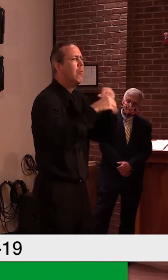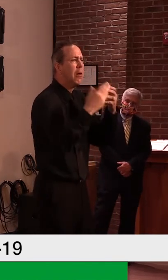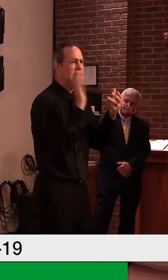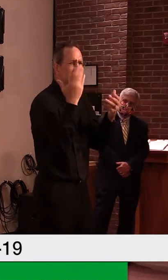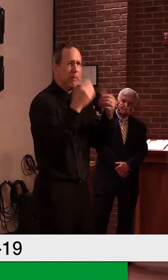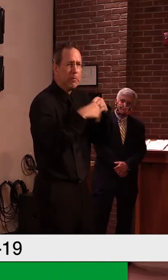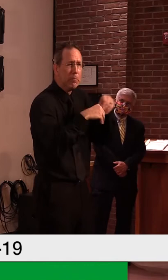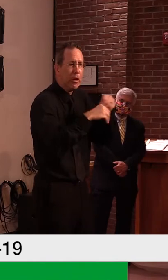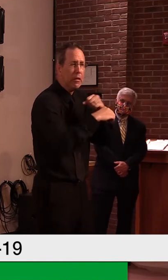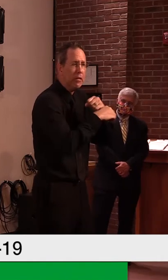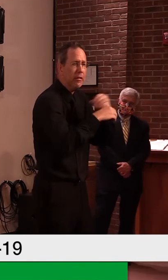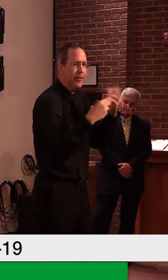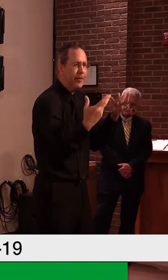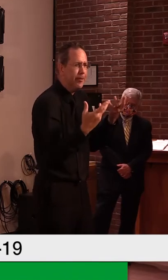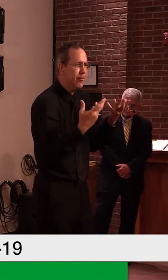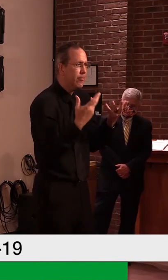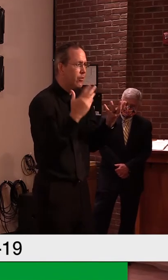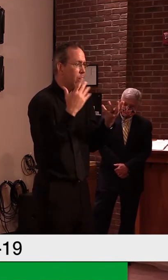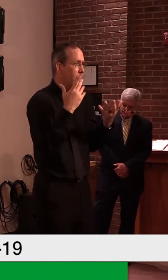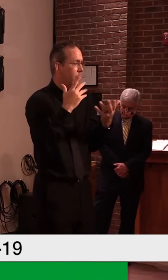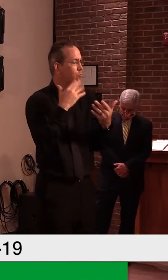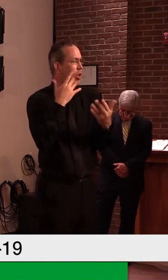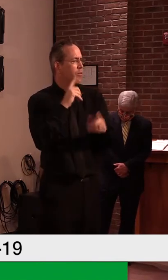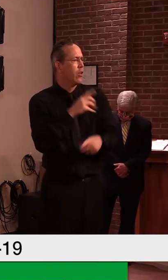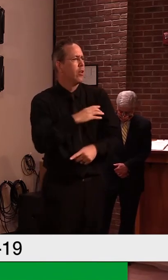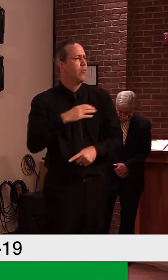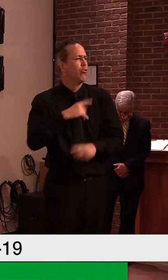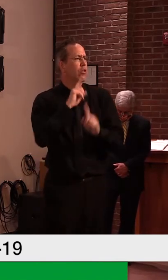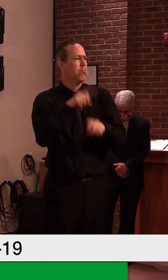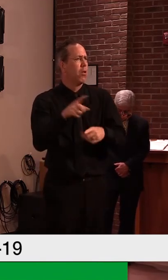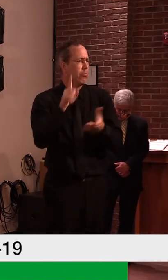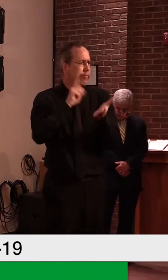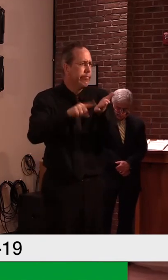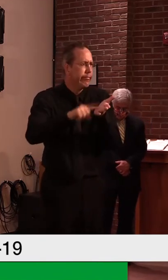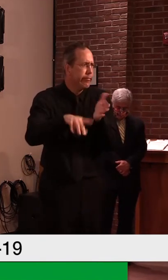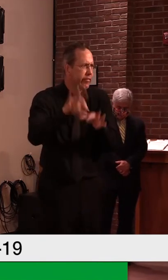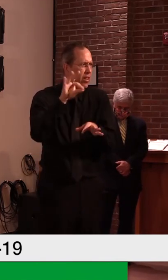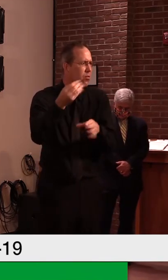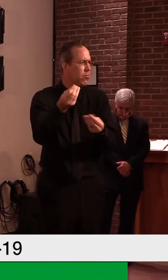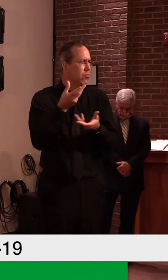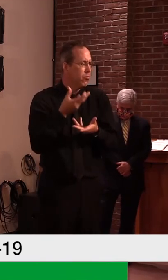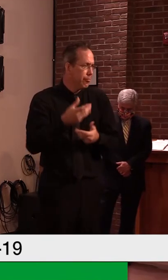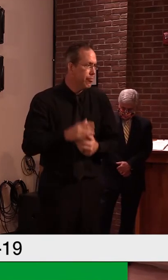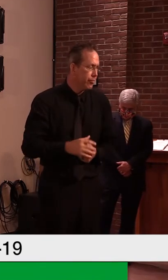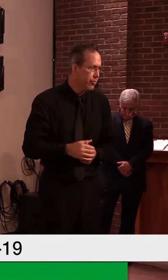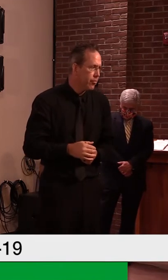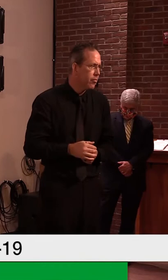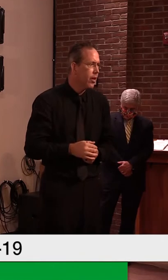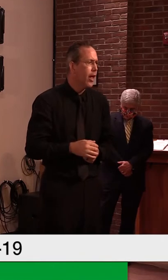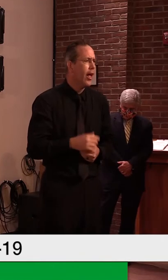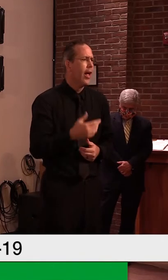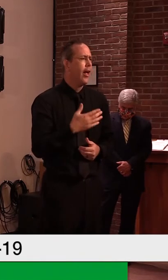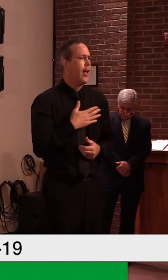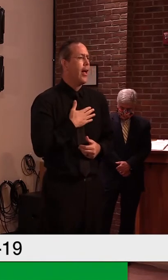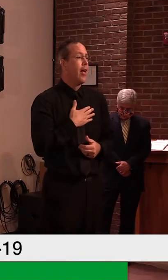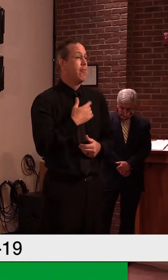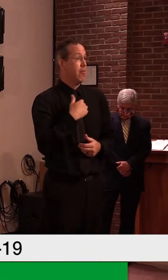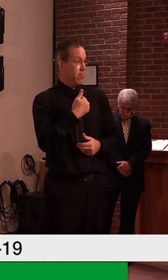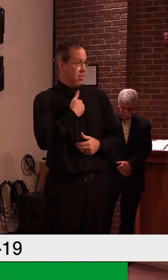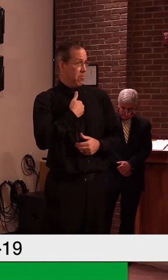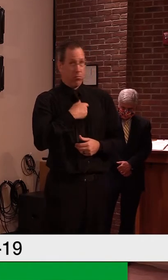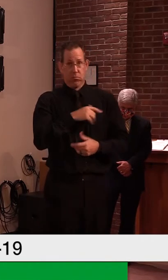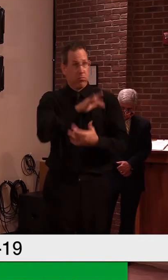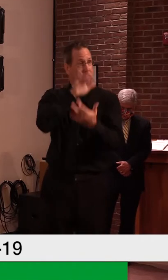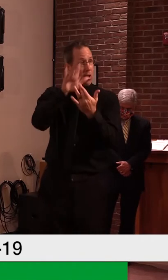uh, I'm awaiting, uh, some of the response, uh, but, uh, but it's a great question. And no, I have not reached out to the, uh, uh, delegation.